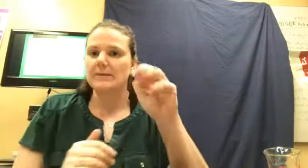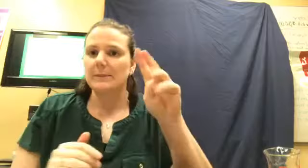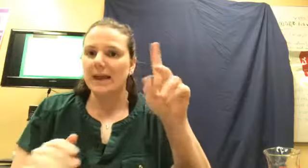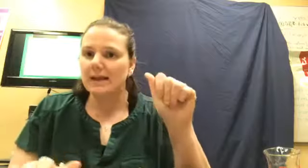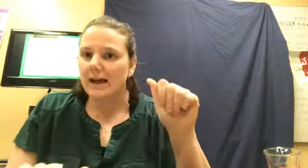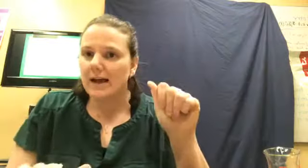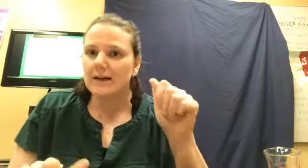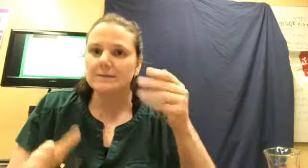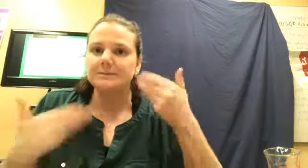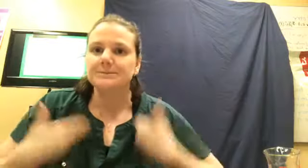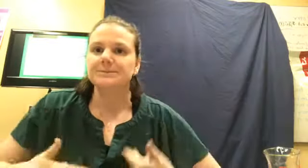Amanda.